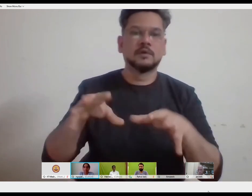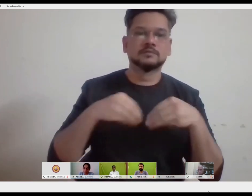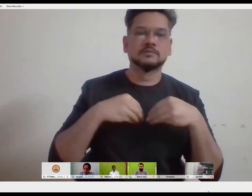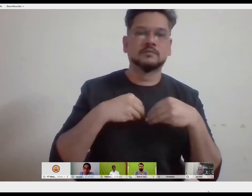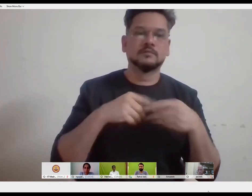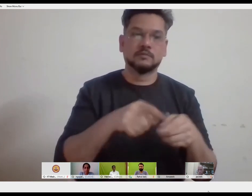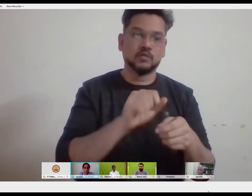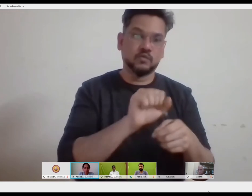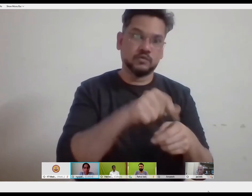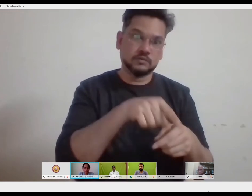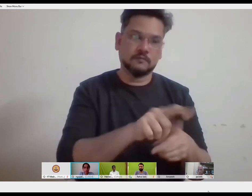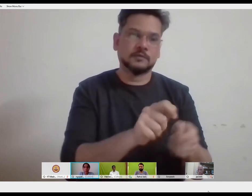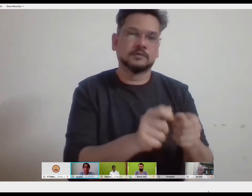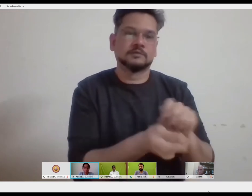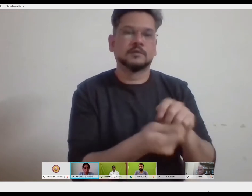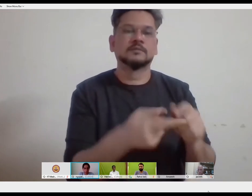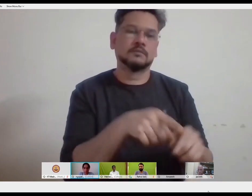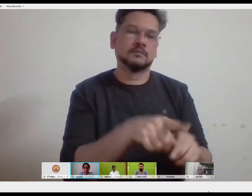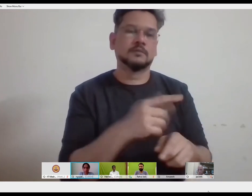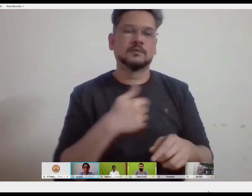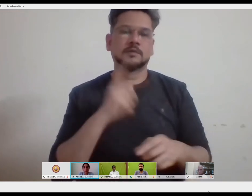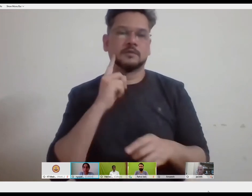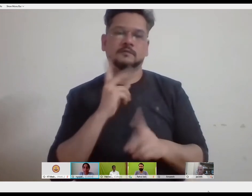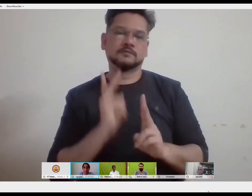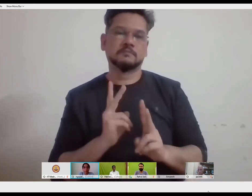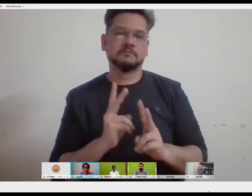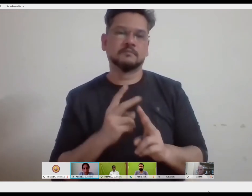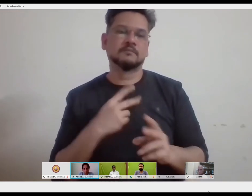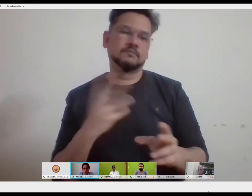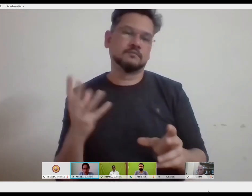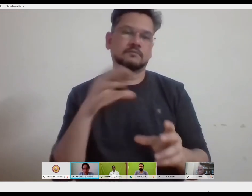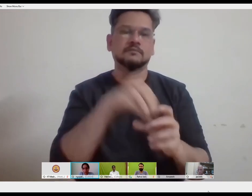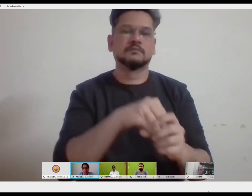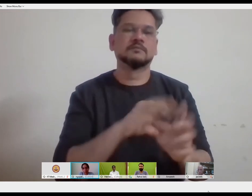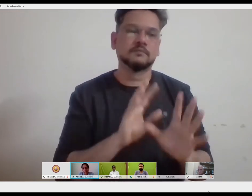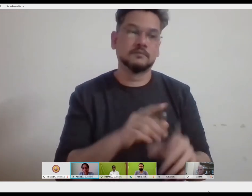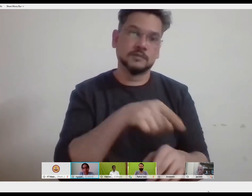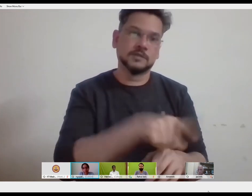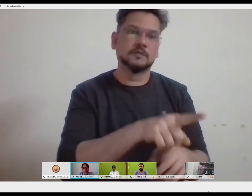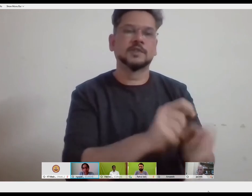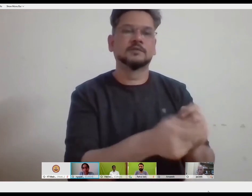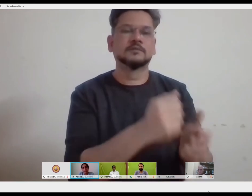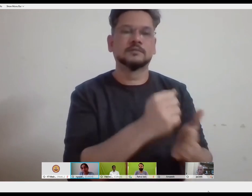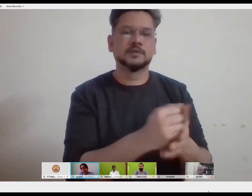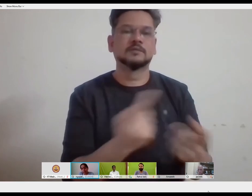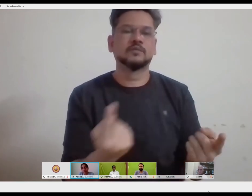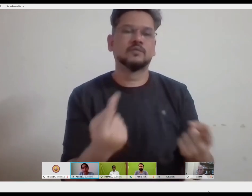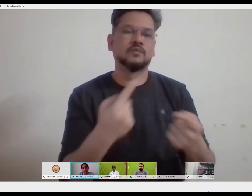people with deafness to be included. So they had to do some changes. And the third and